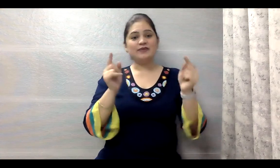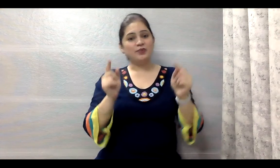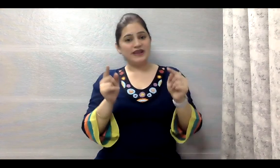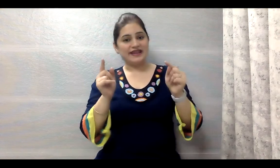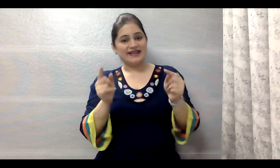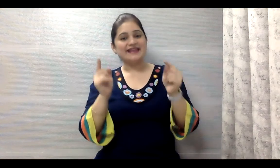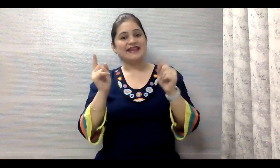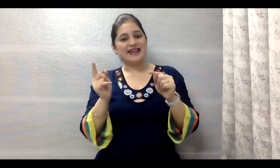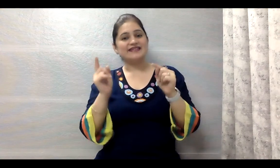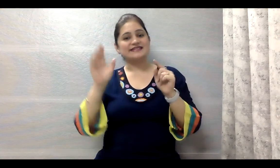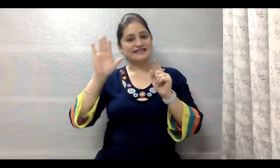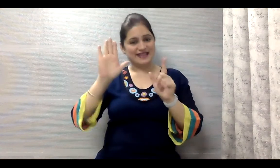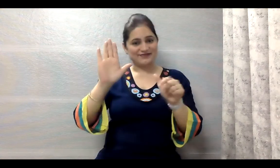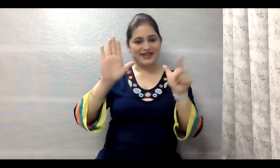-V-E-N-7,